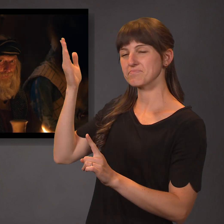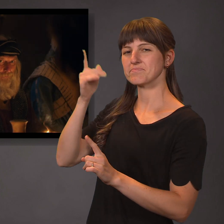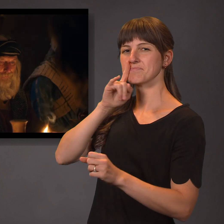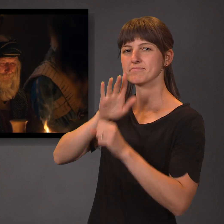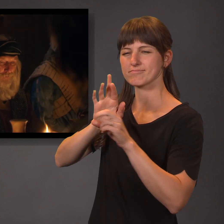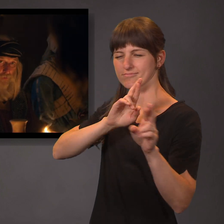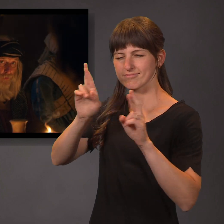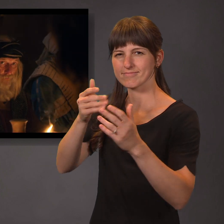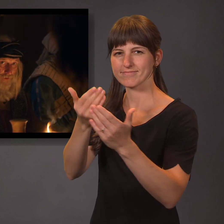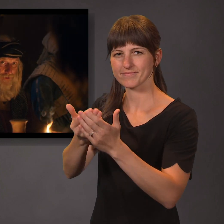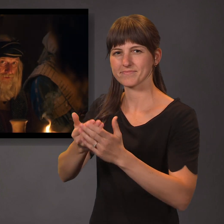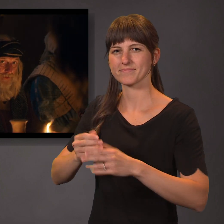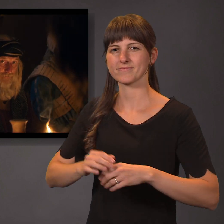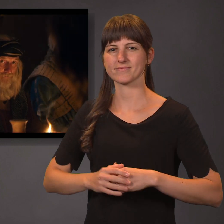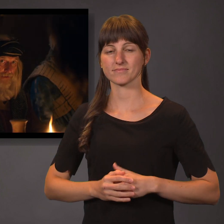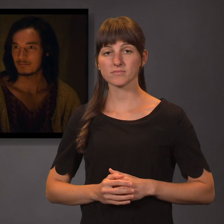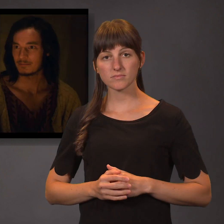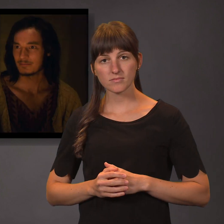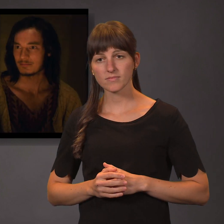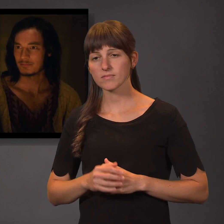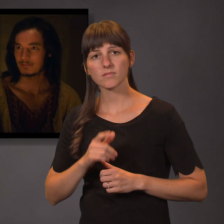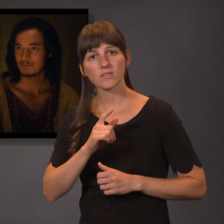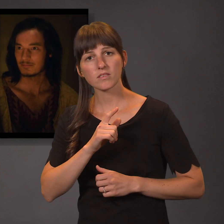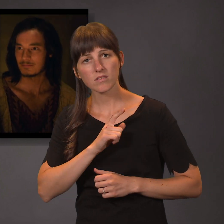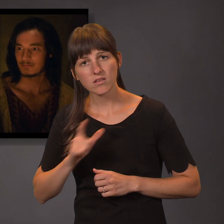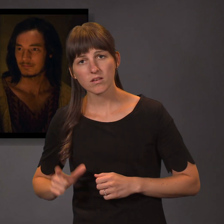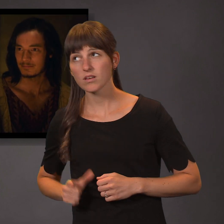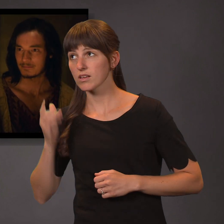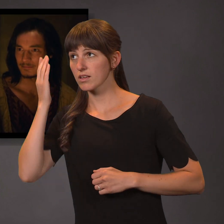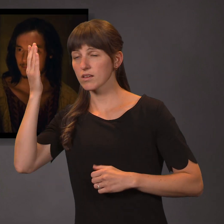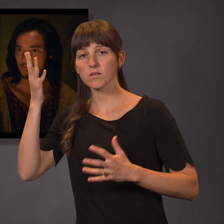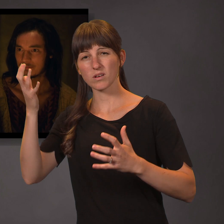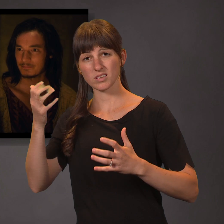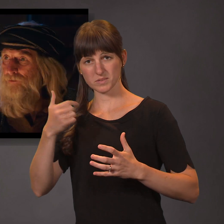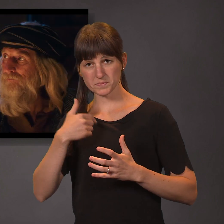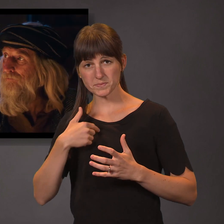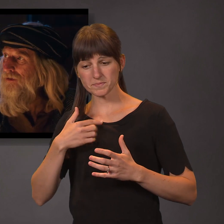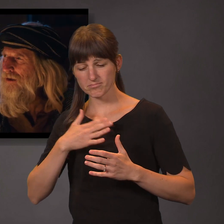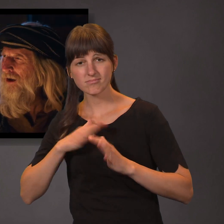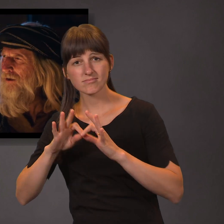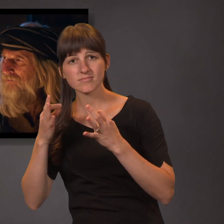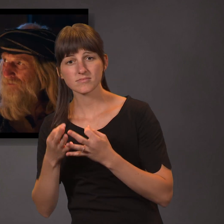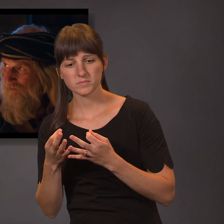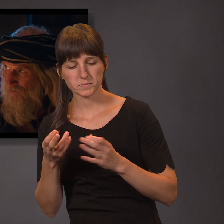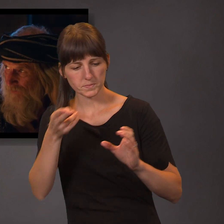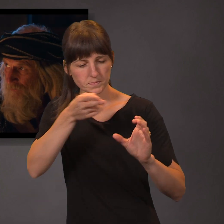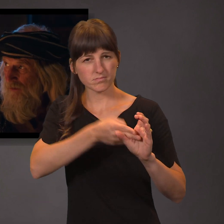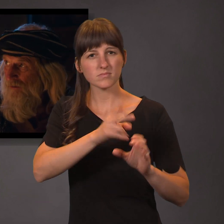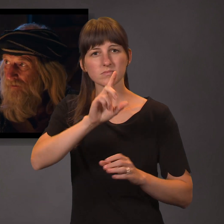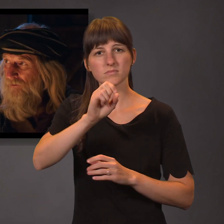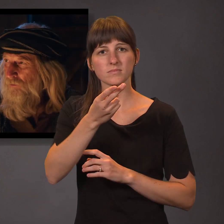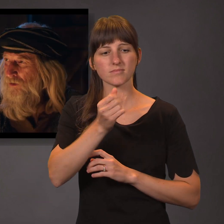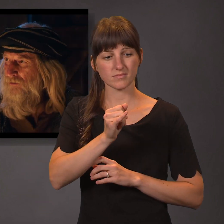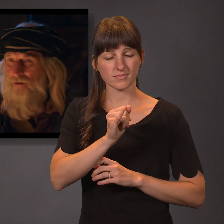The Lord wishes that I and my family go with Lehi and his family into the wilderness?